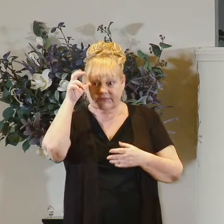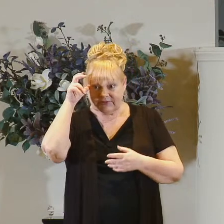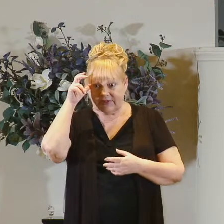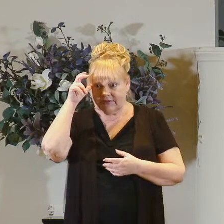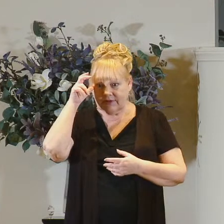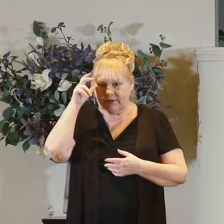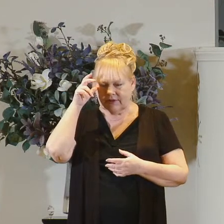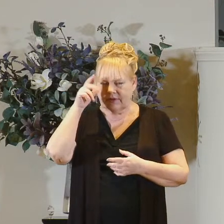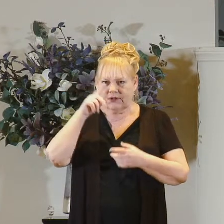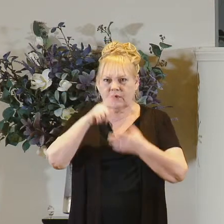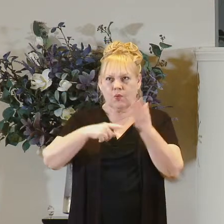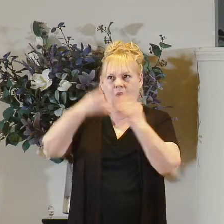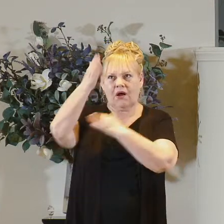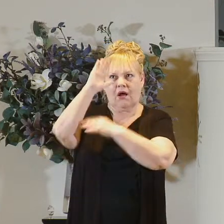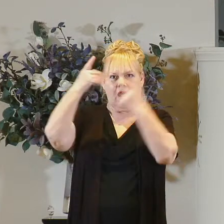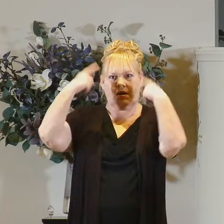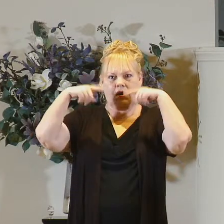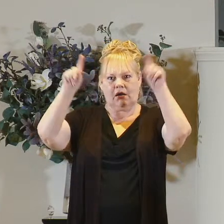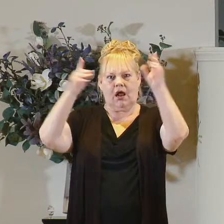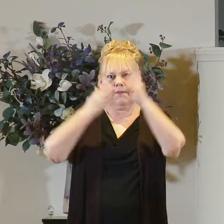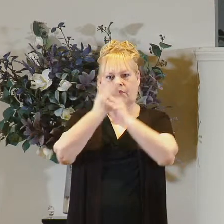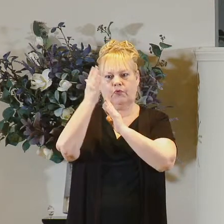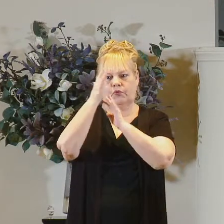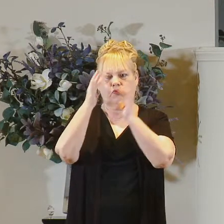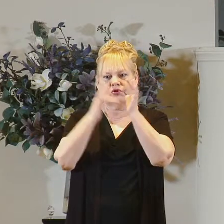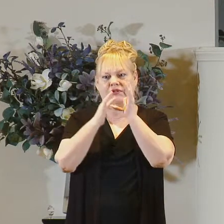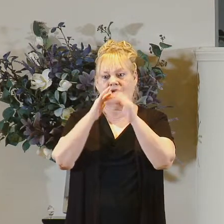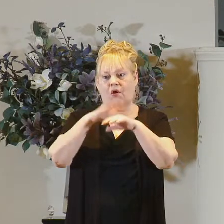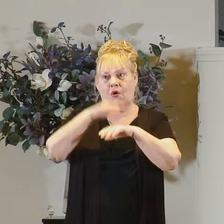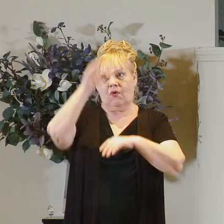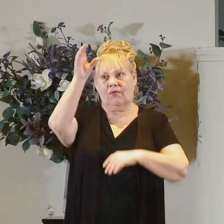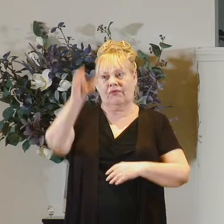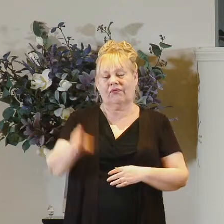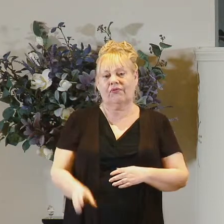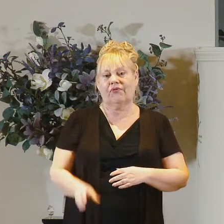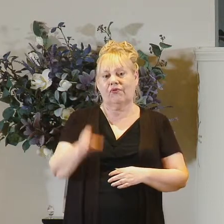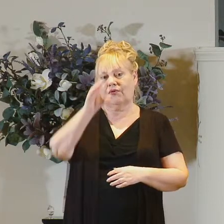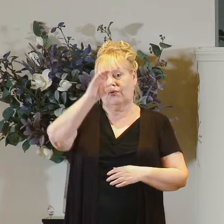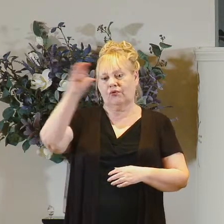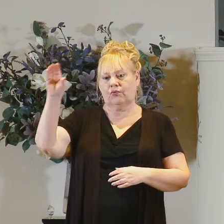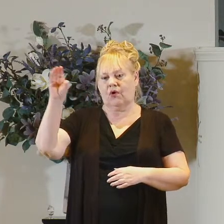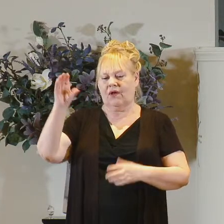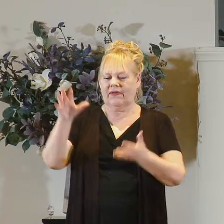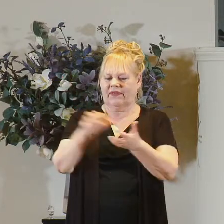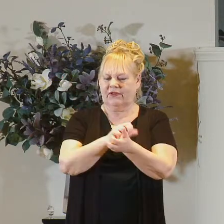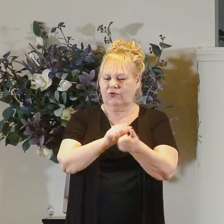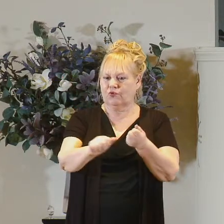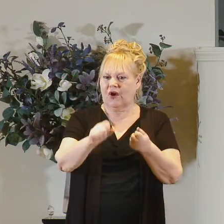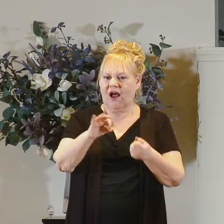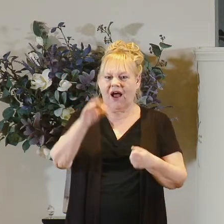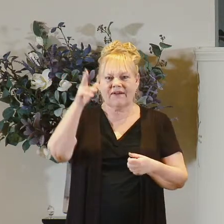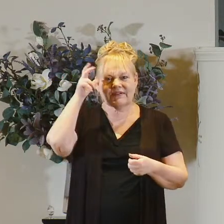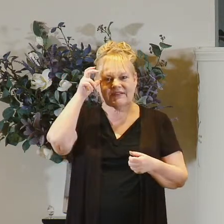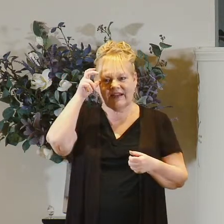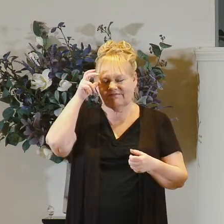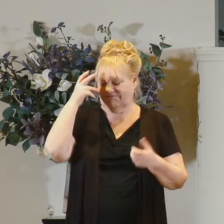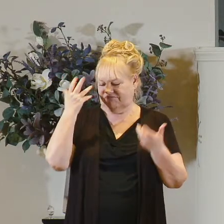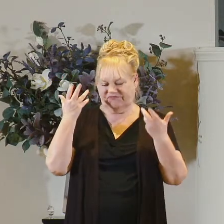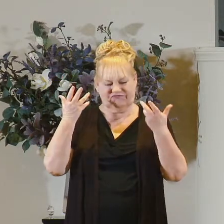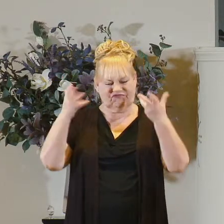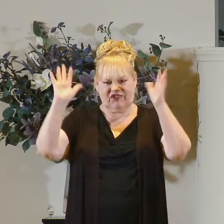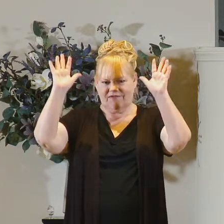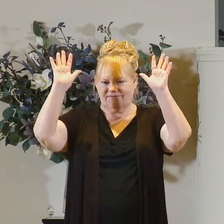it's what god accomplished through jesus at the cross the destruction of satan it's a done deal